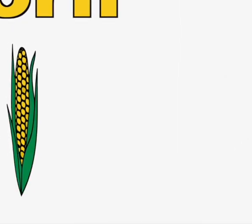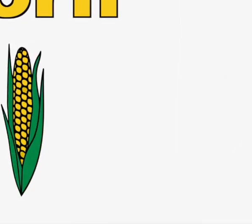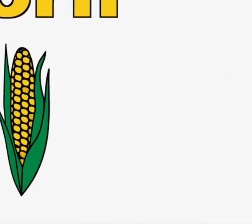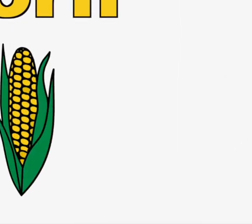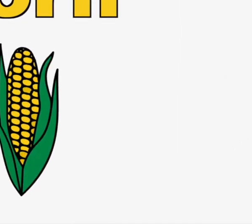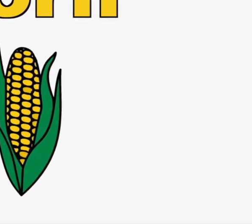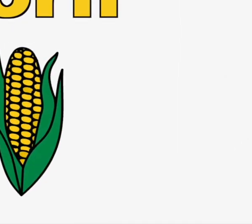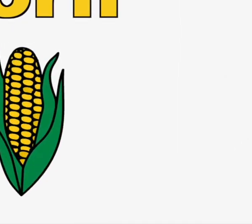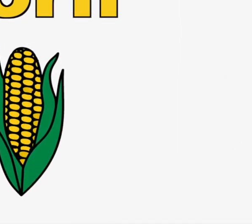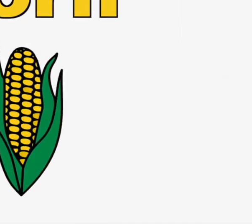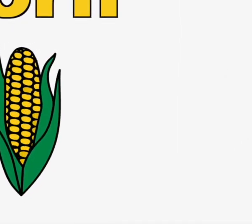Corn